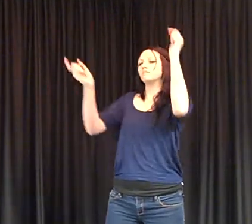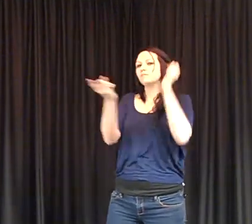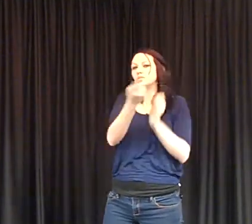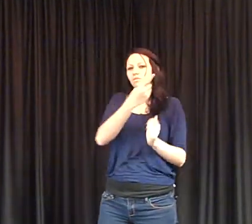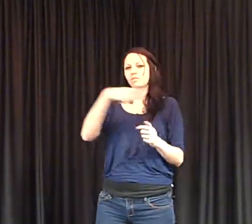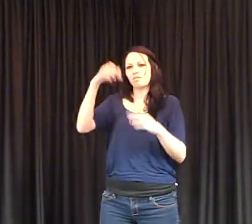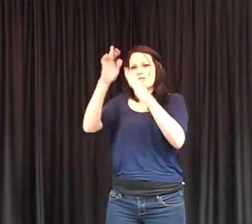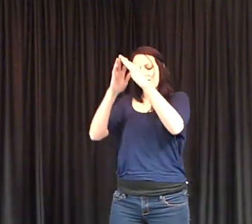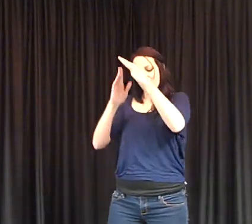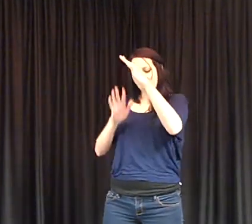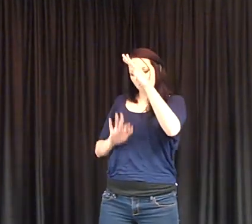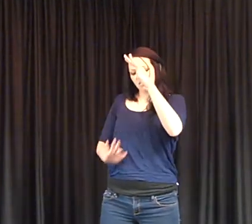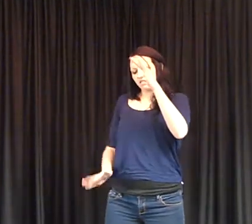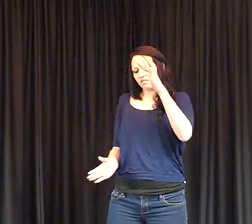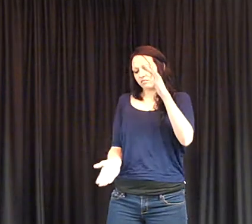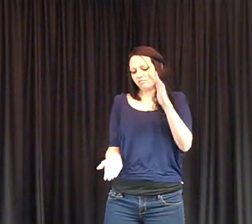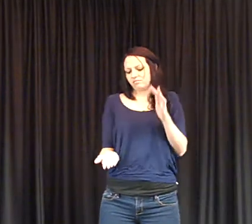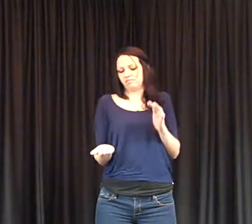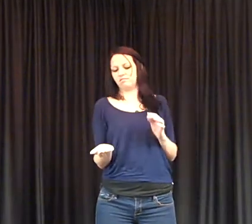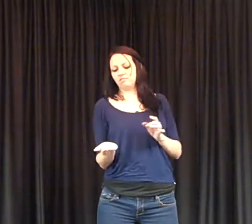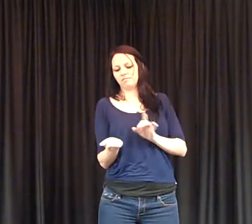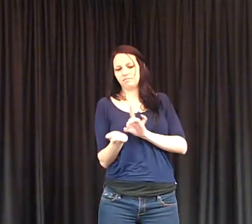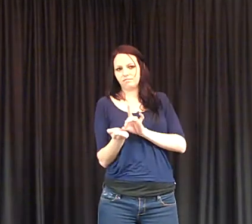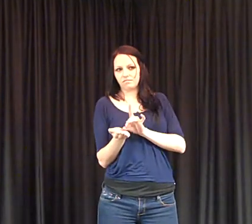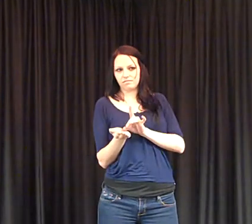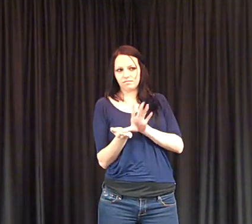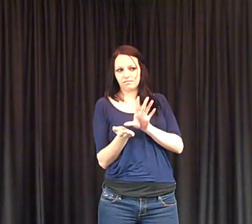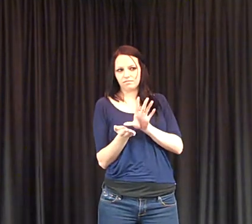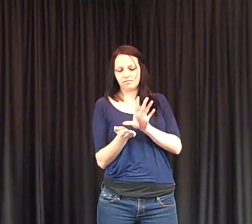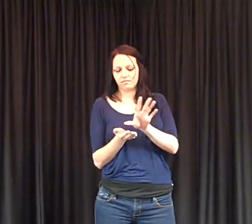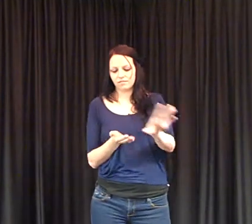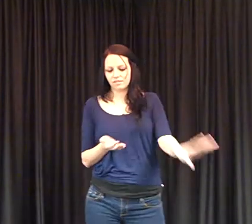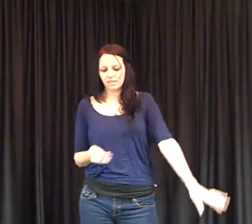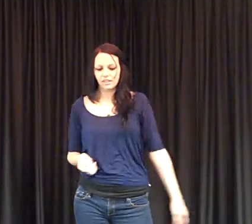You got your head in the clouds and not at all what you seem.